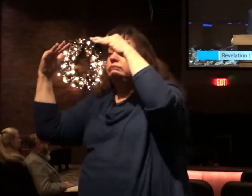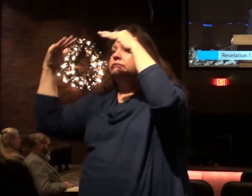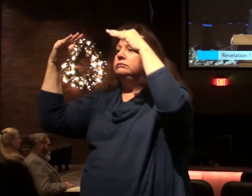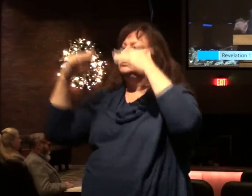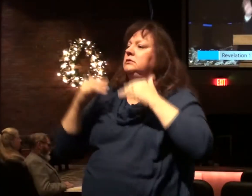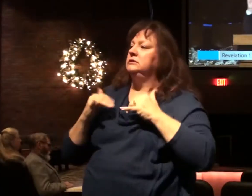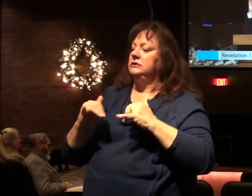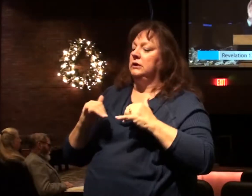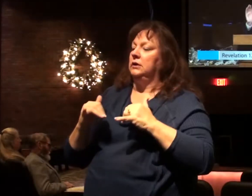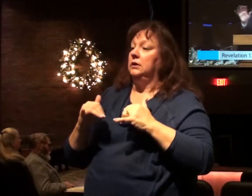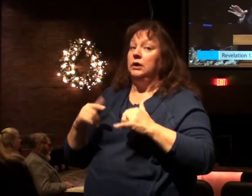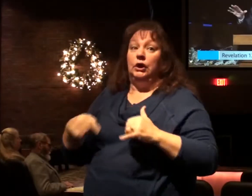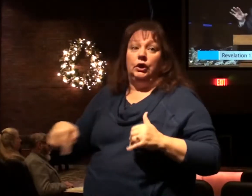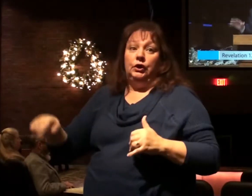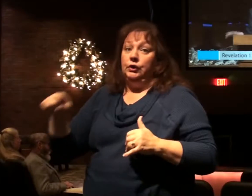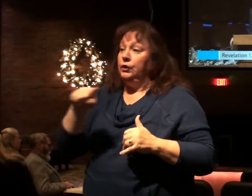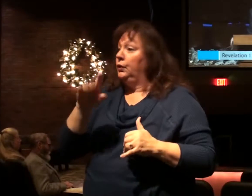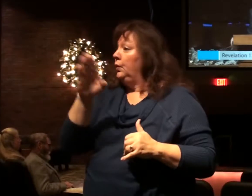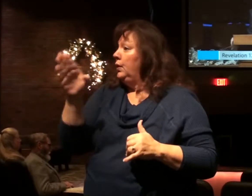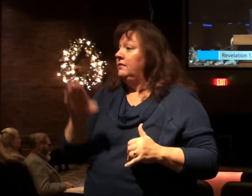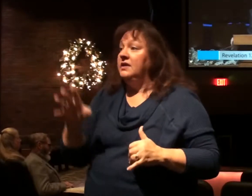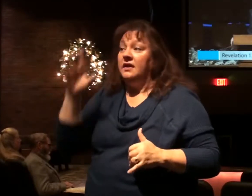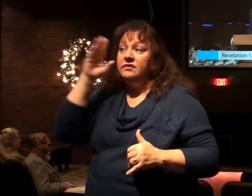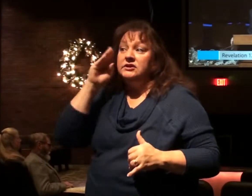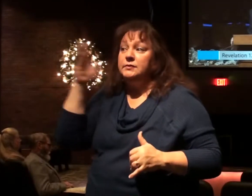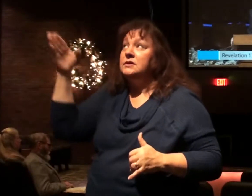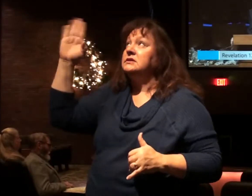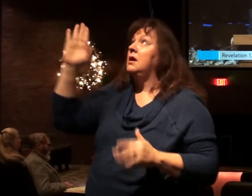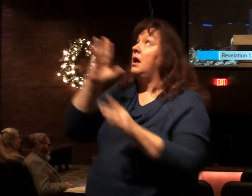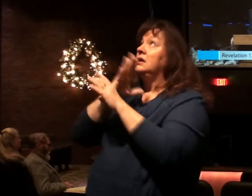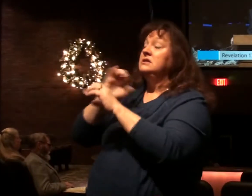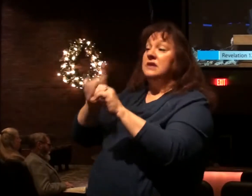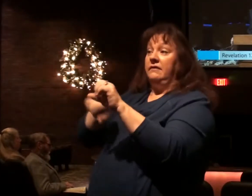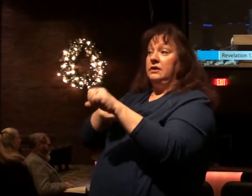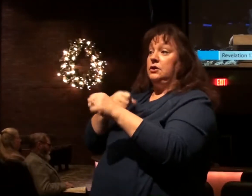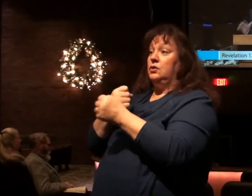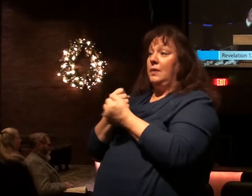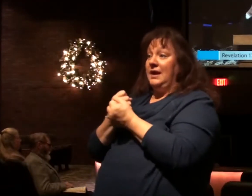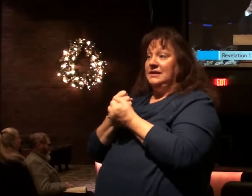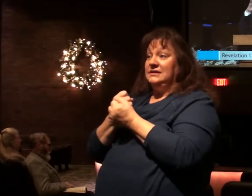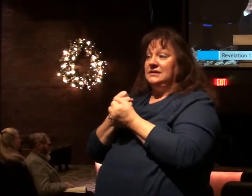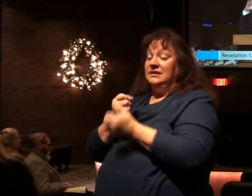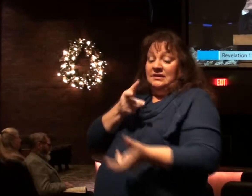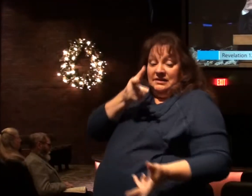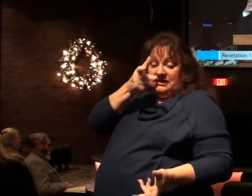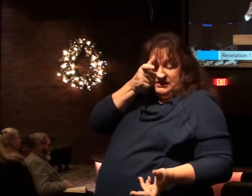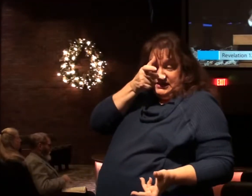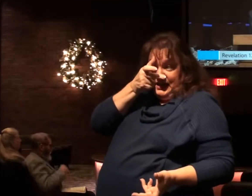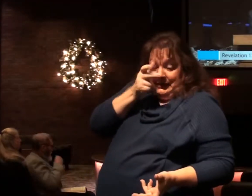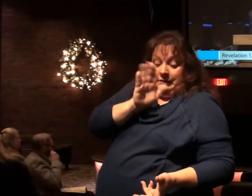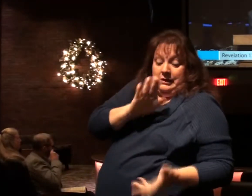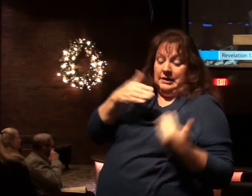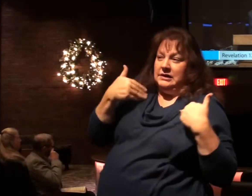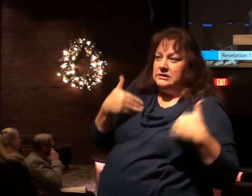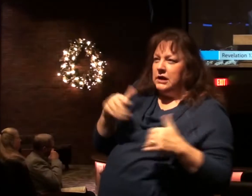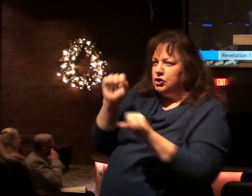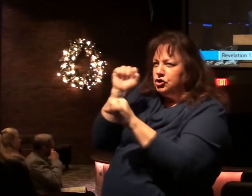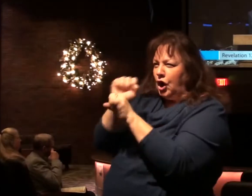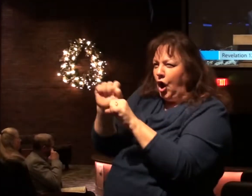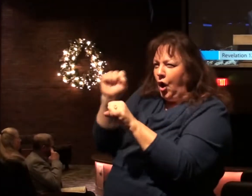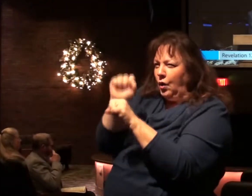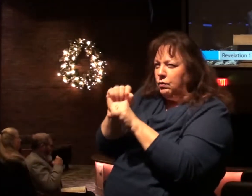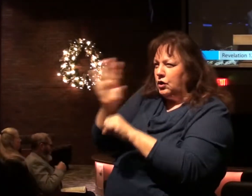Those who are here who have never been and experienced God's saving grace have the devil and his angels working